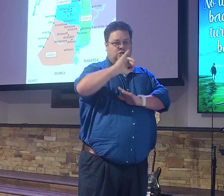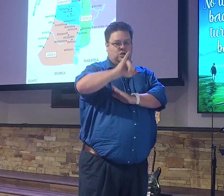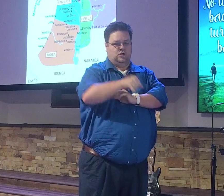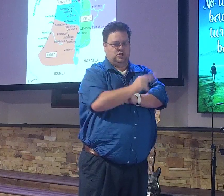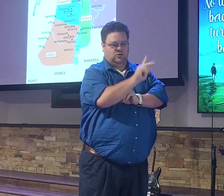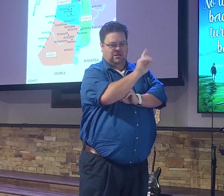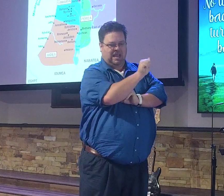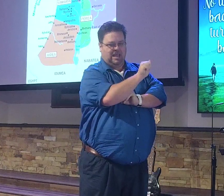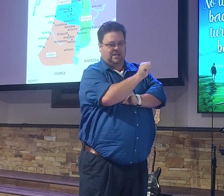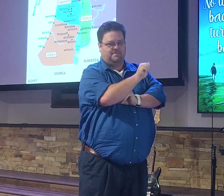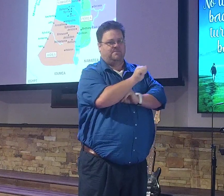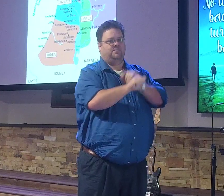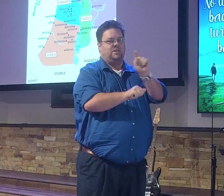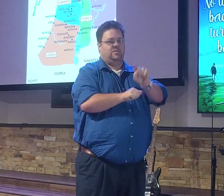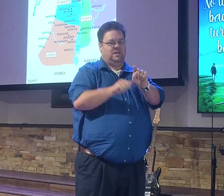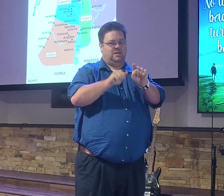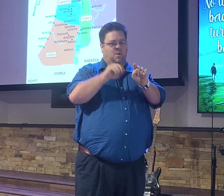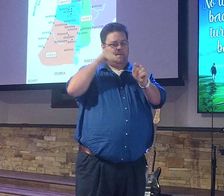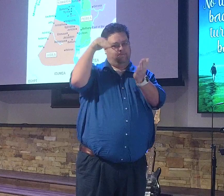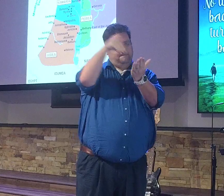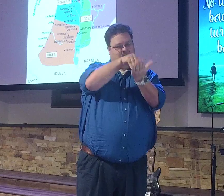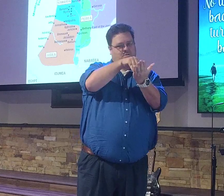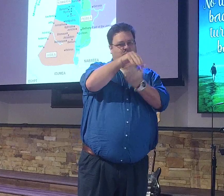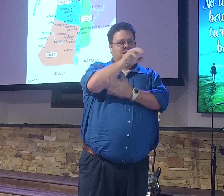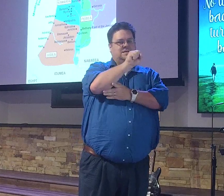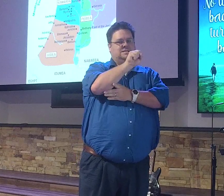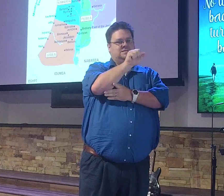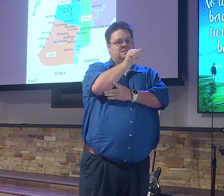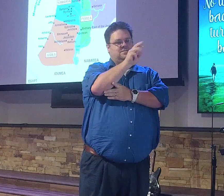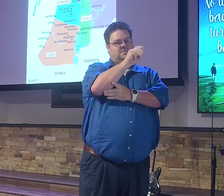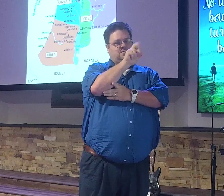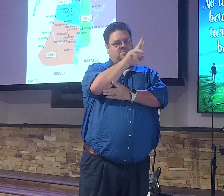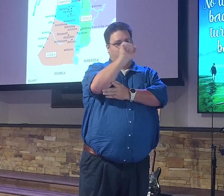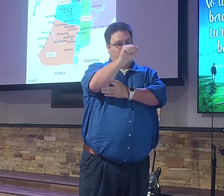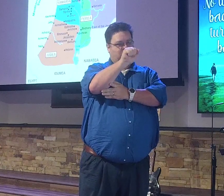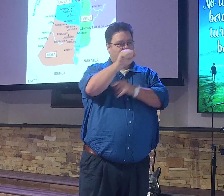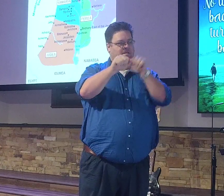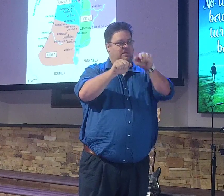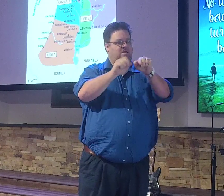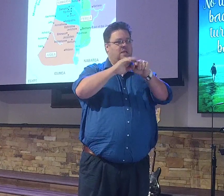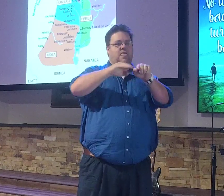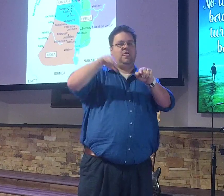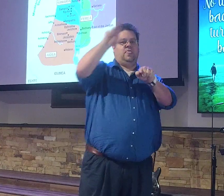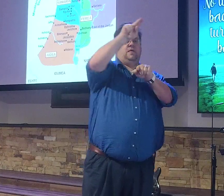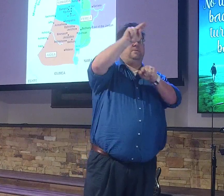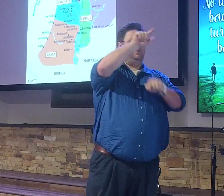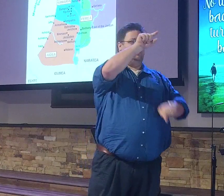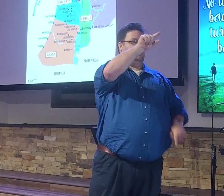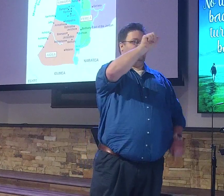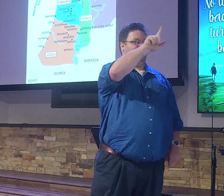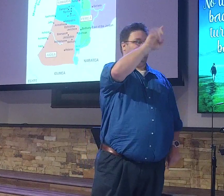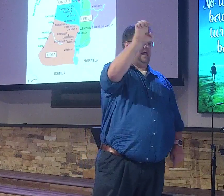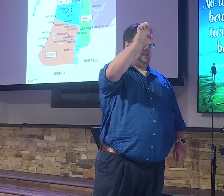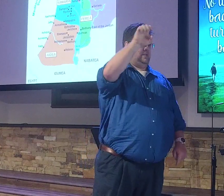Samaria was central. That's blue. The yellow up here was the northern area, and it was called Galilee. And it was a very